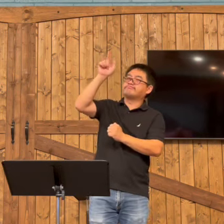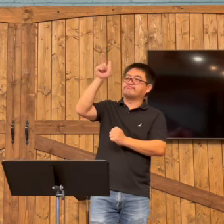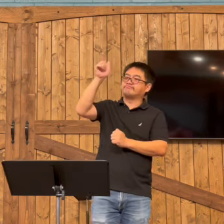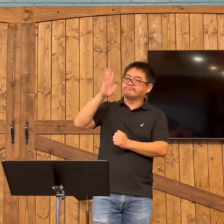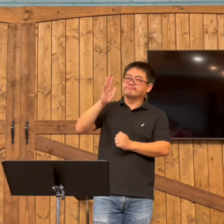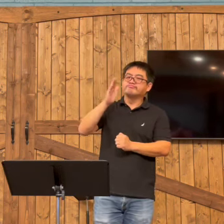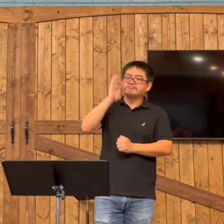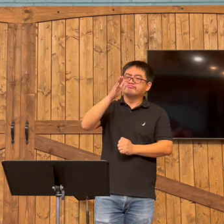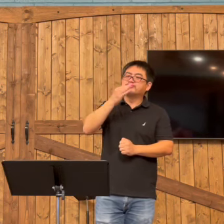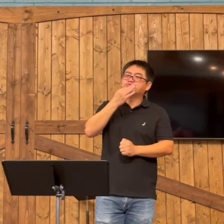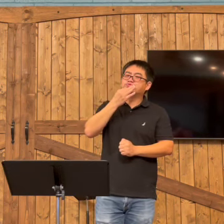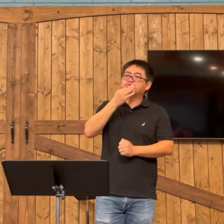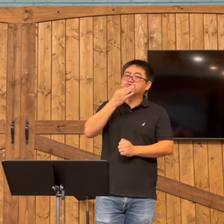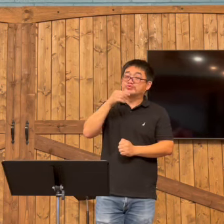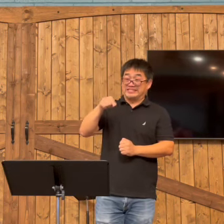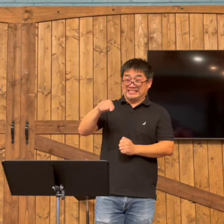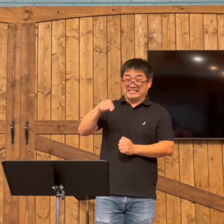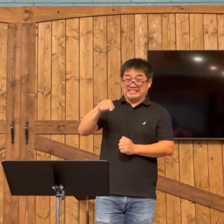able to worship God in their hearts.